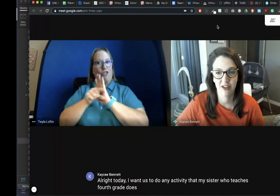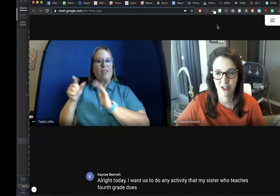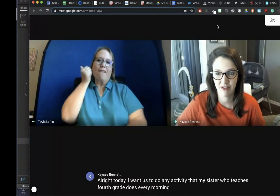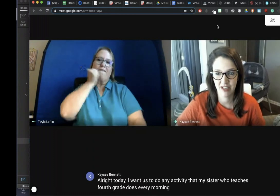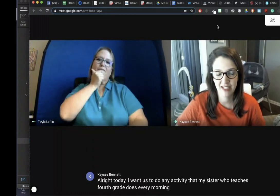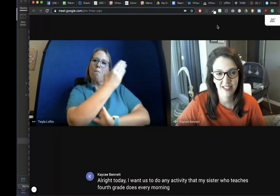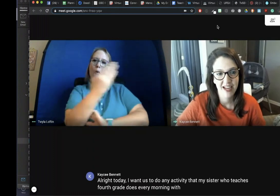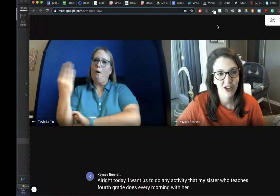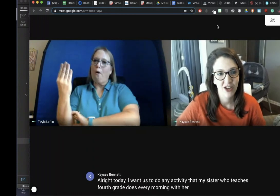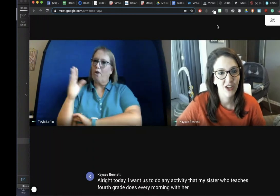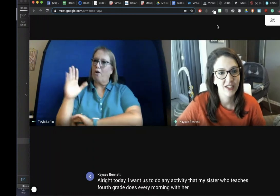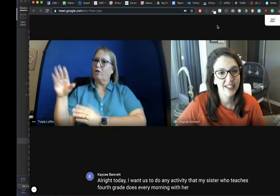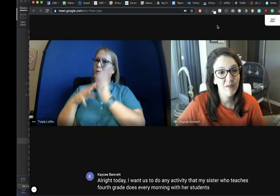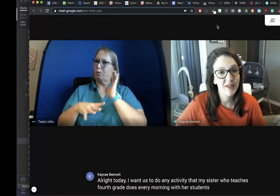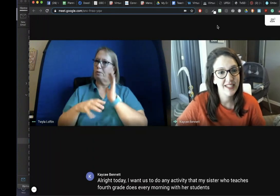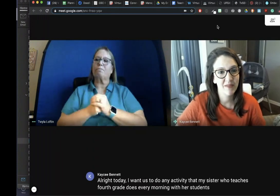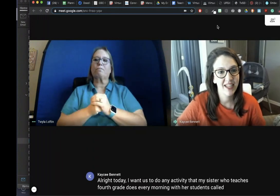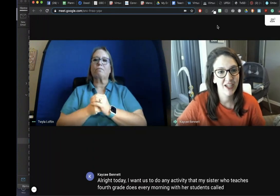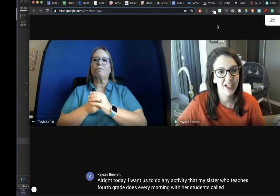students called tell me something good.